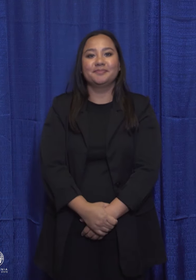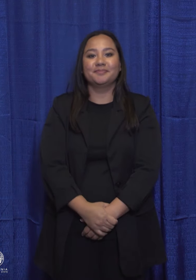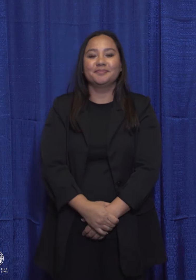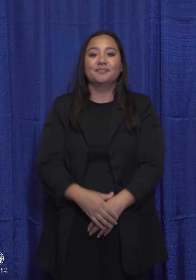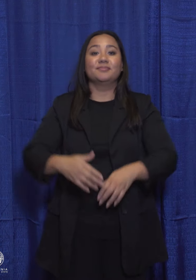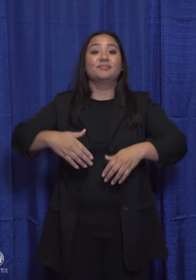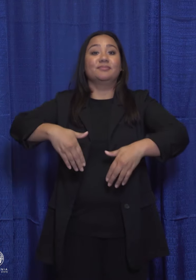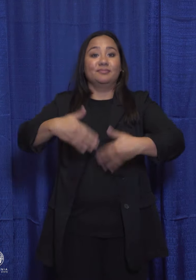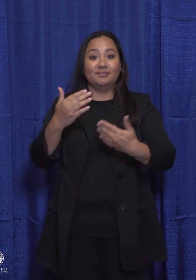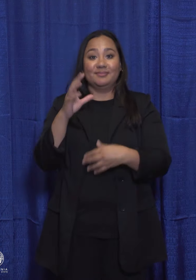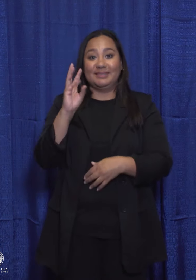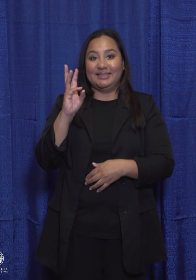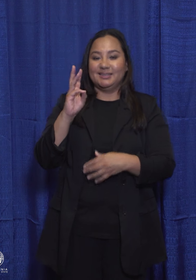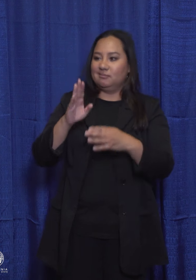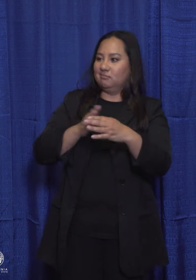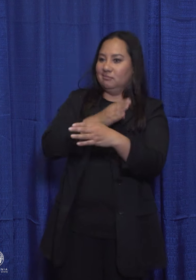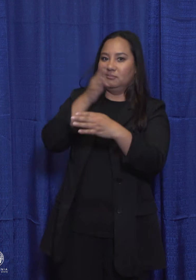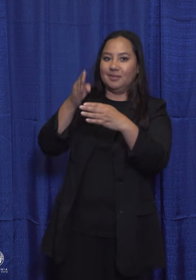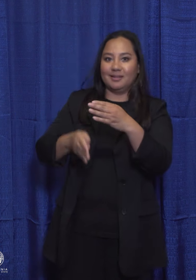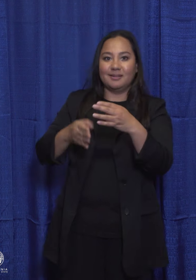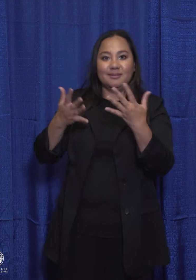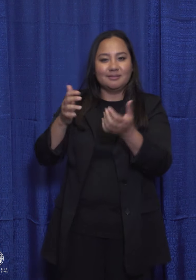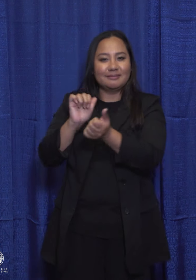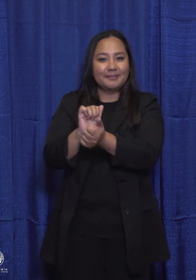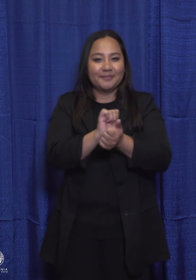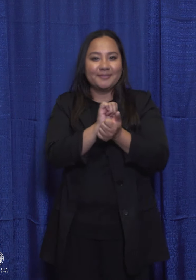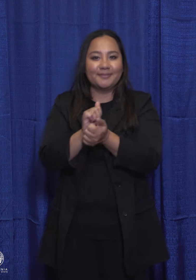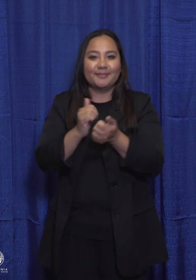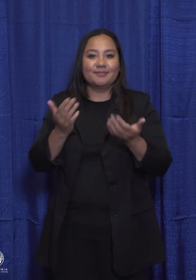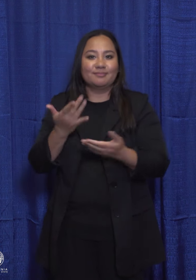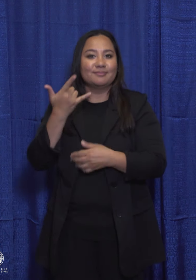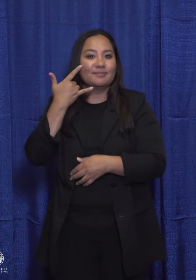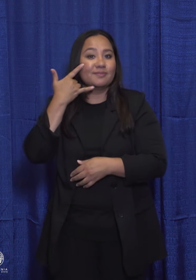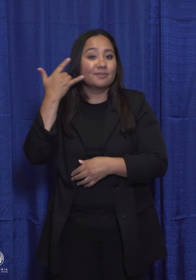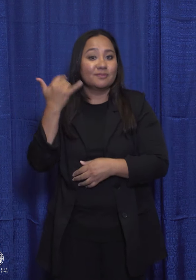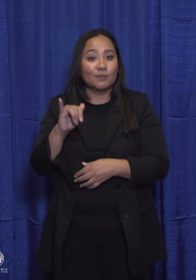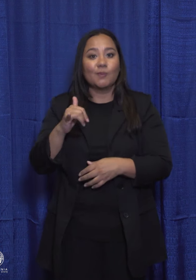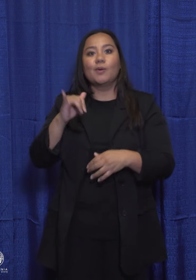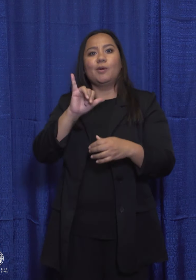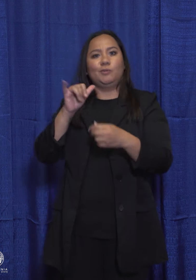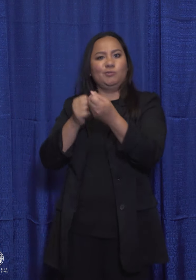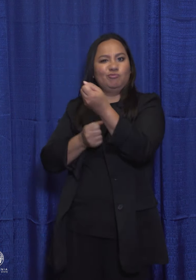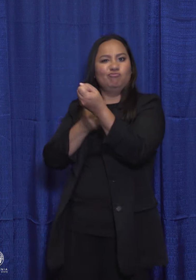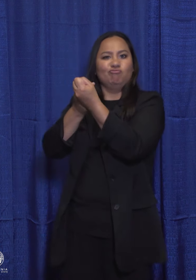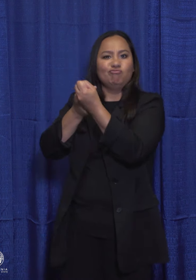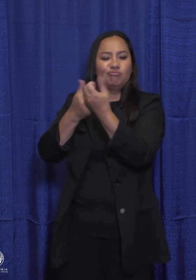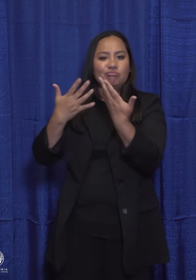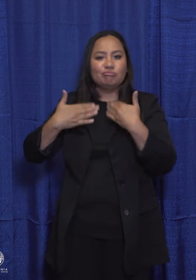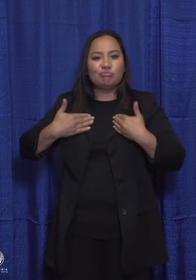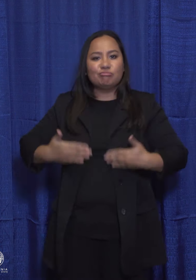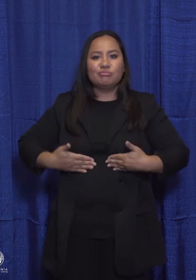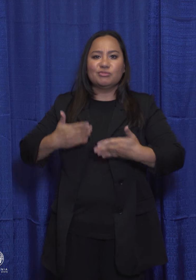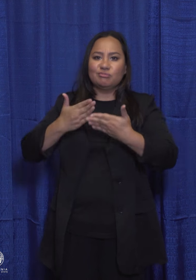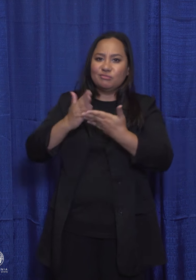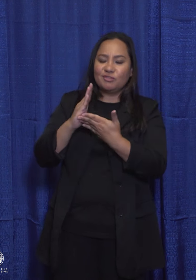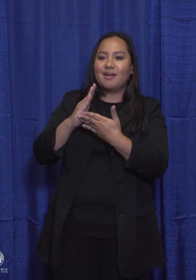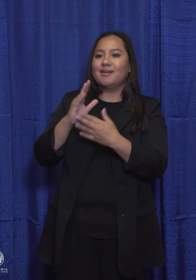Proposition 6 ends slavery in California and upholds human rights and dignity for everyone.